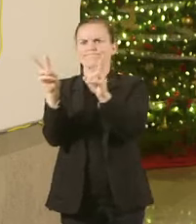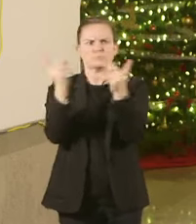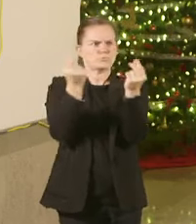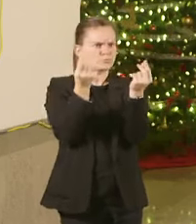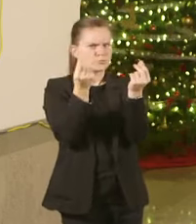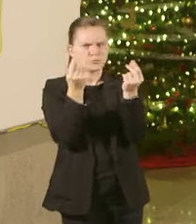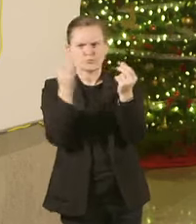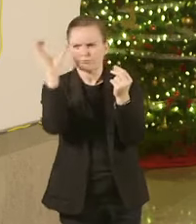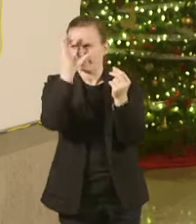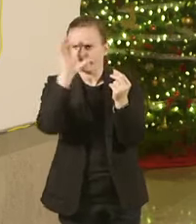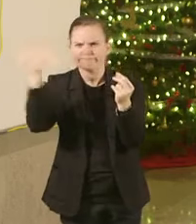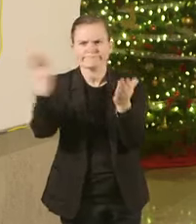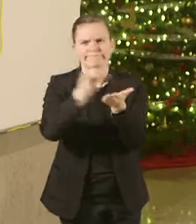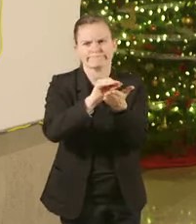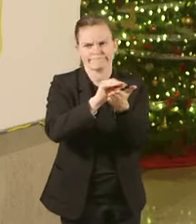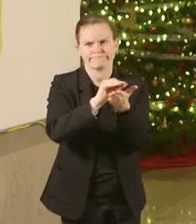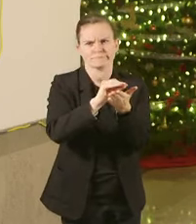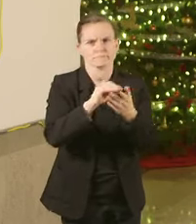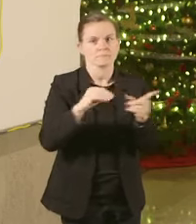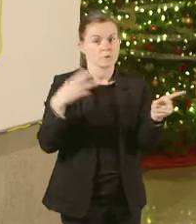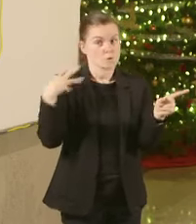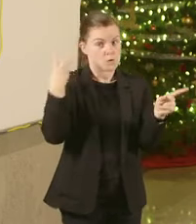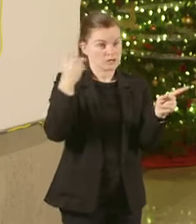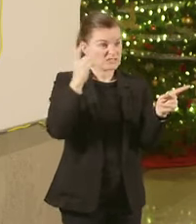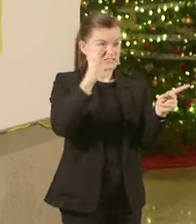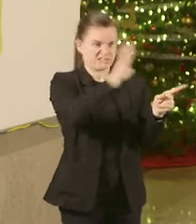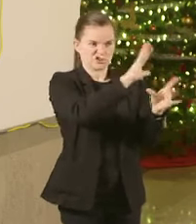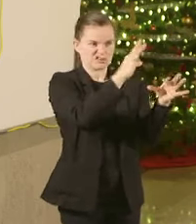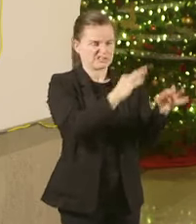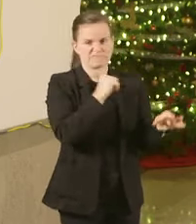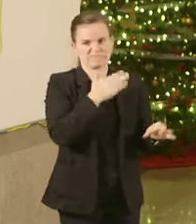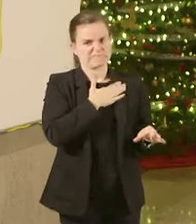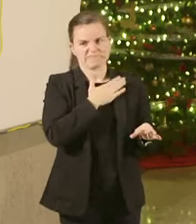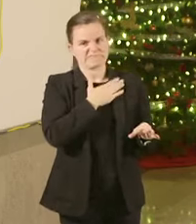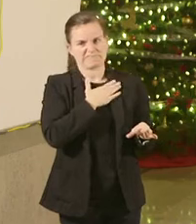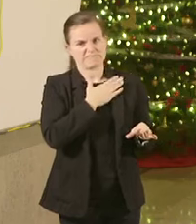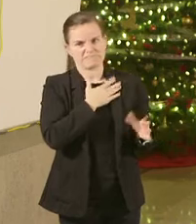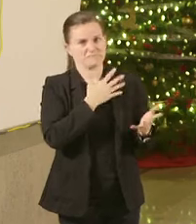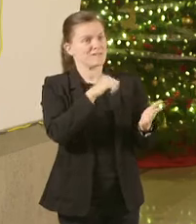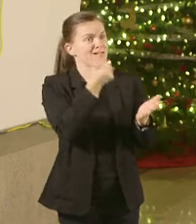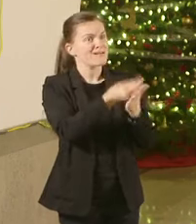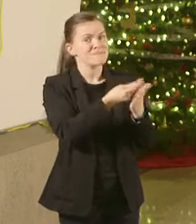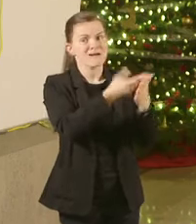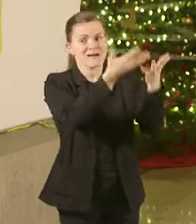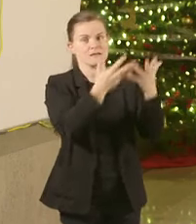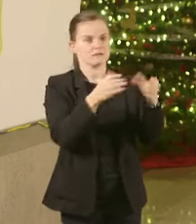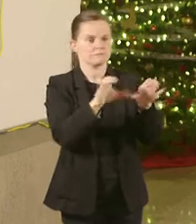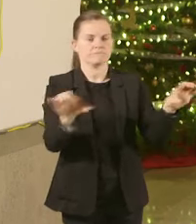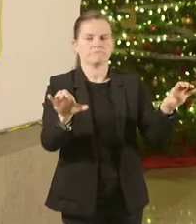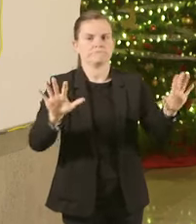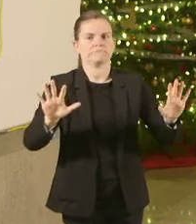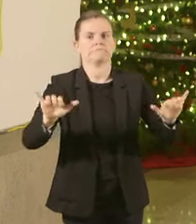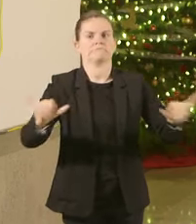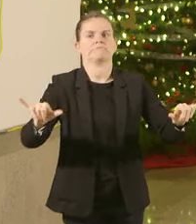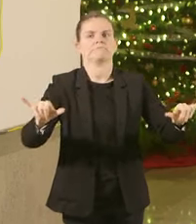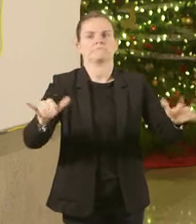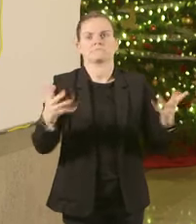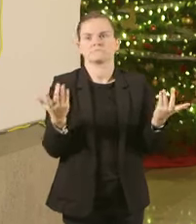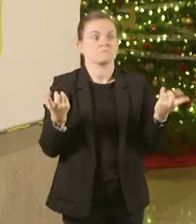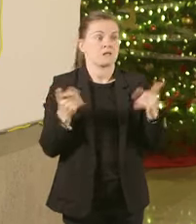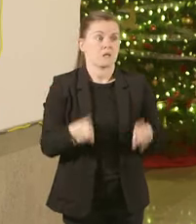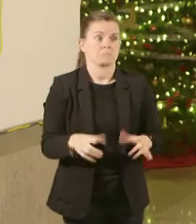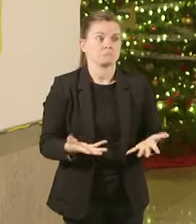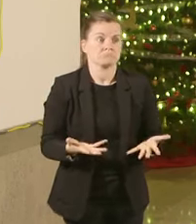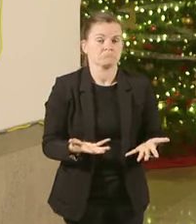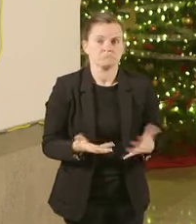don't know what they're going to do in Washington DC I assume there'll be some other package come out I assume that's going to happen at some point I don't think any of us know